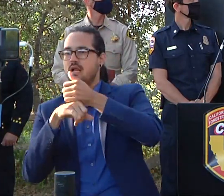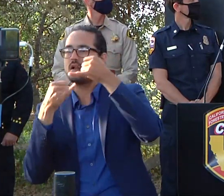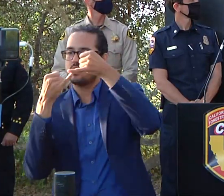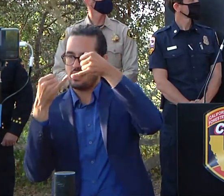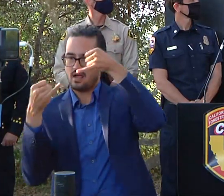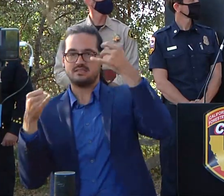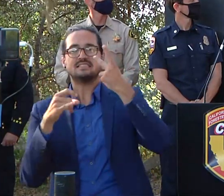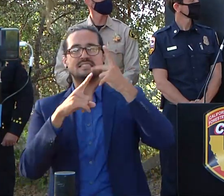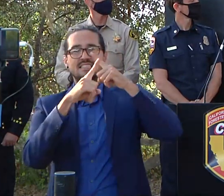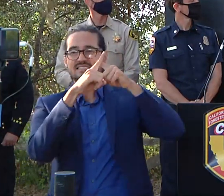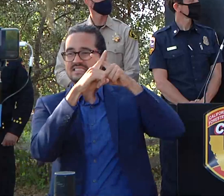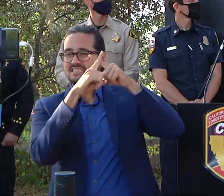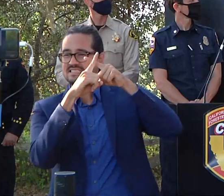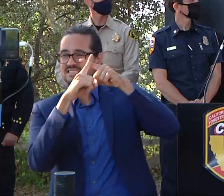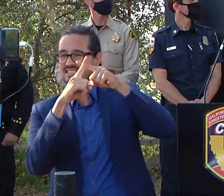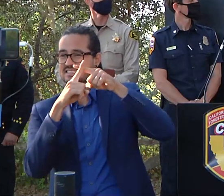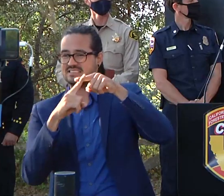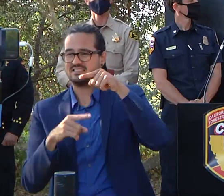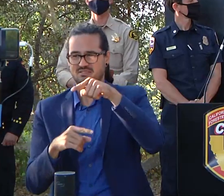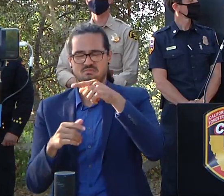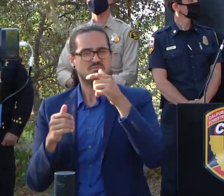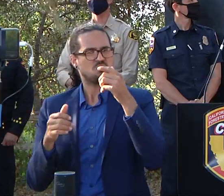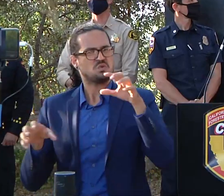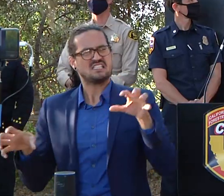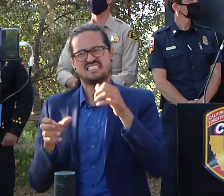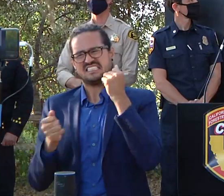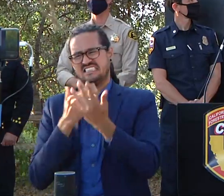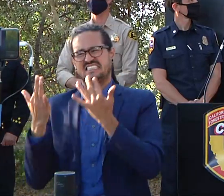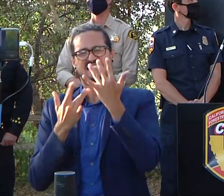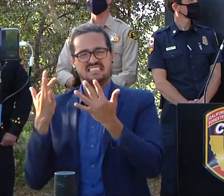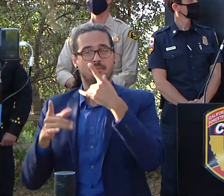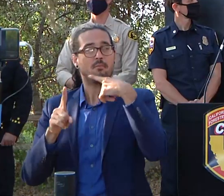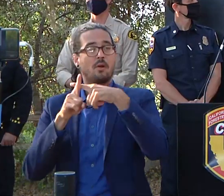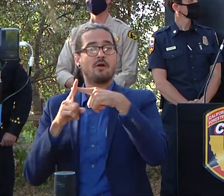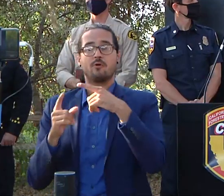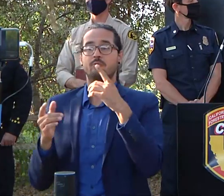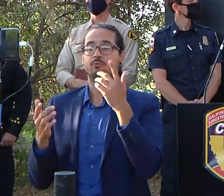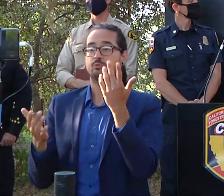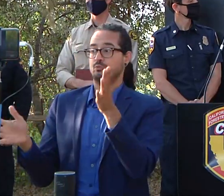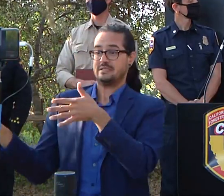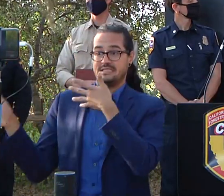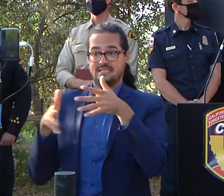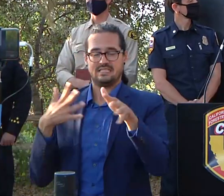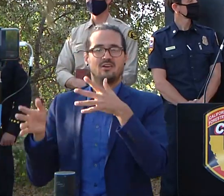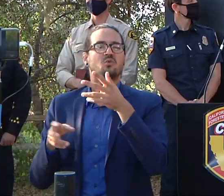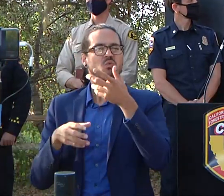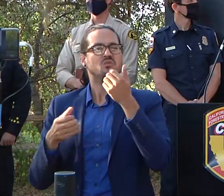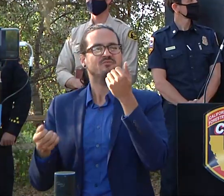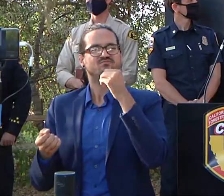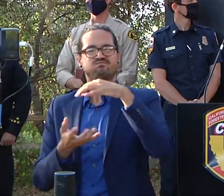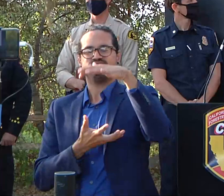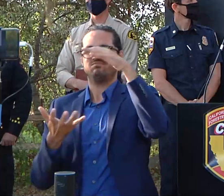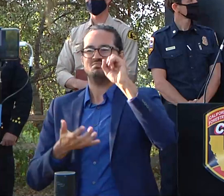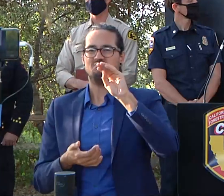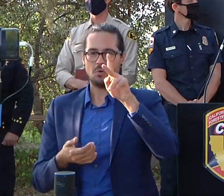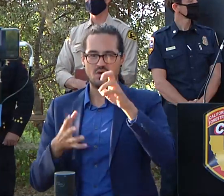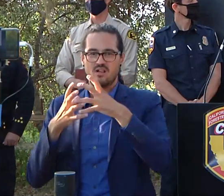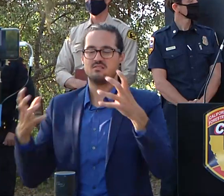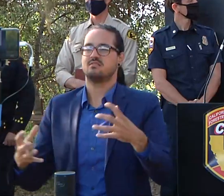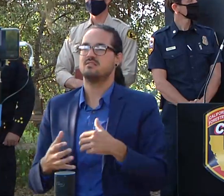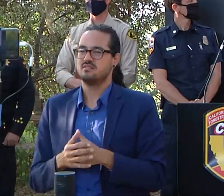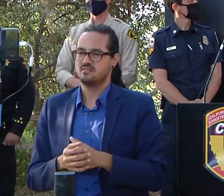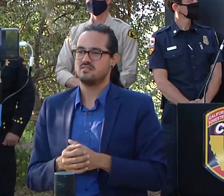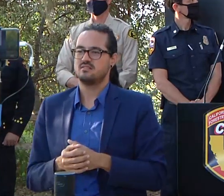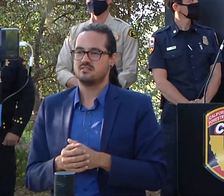of the most active parts of the fire and with the wind flow it was probably the most smokiest in here but where we've had this creeping down it was definitely